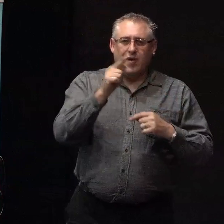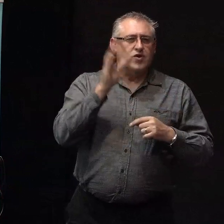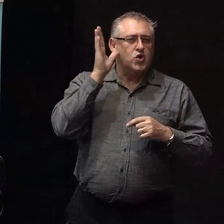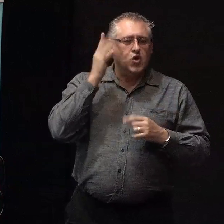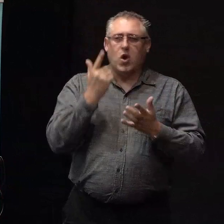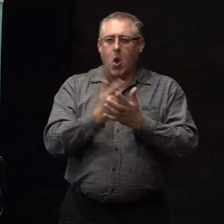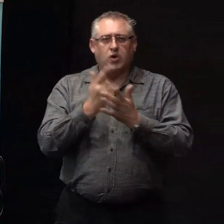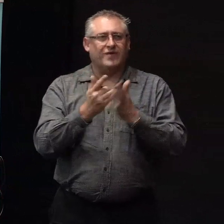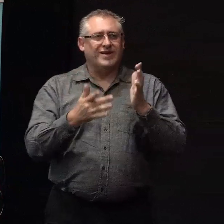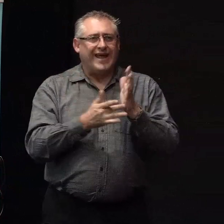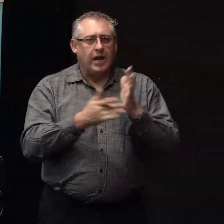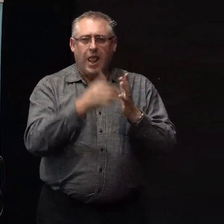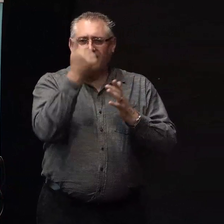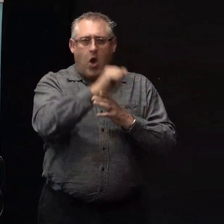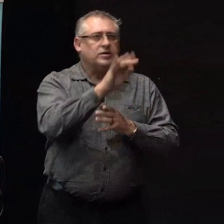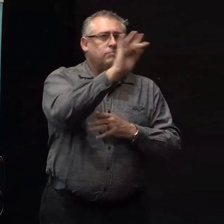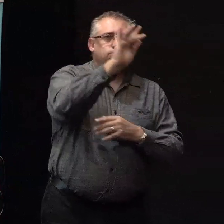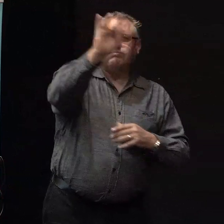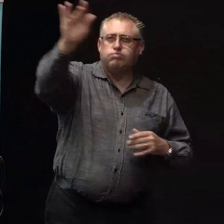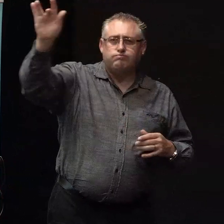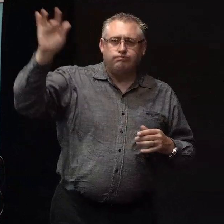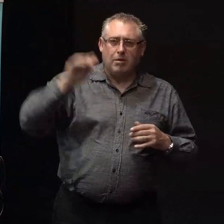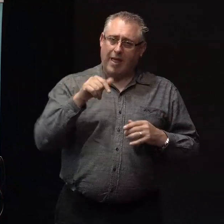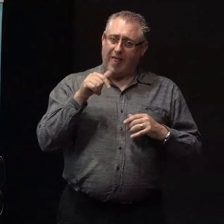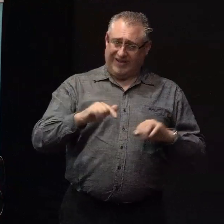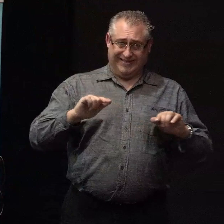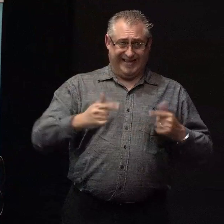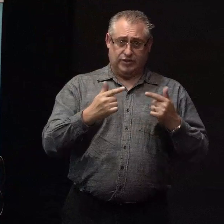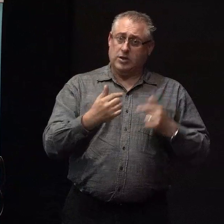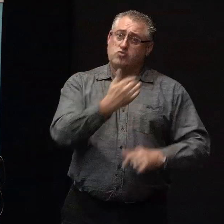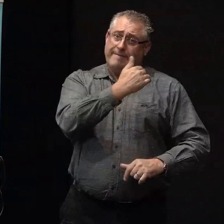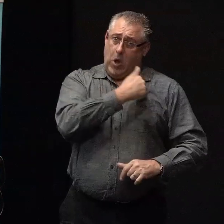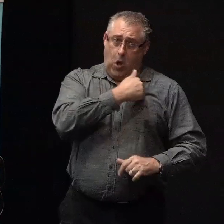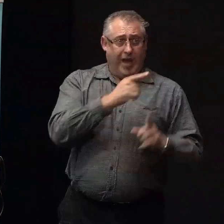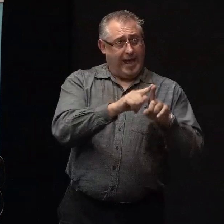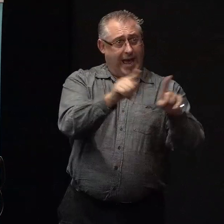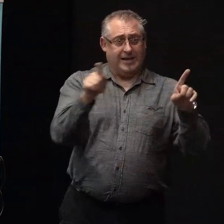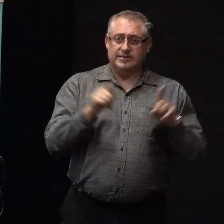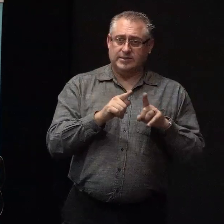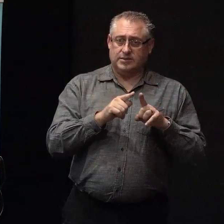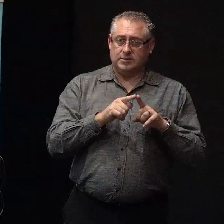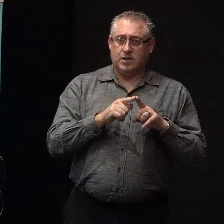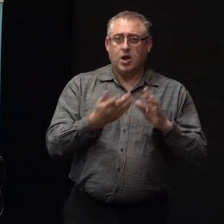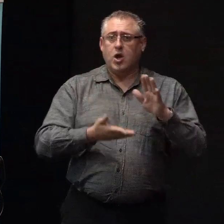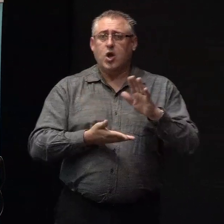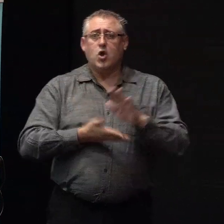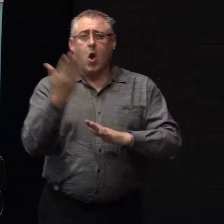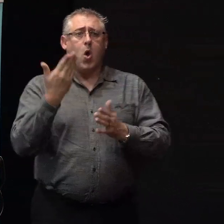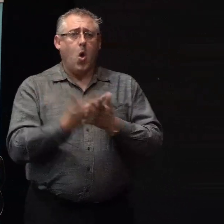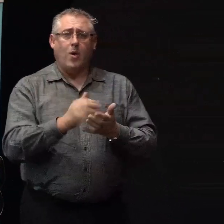advice as you've gone around and asked your questions. This is a session to remind us that actually going on a mate date or